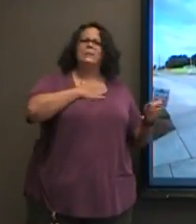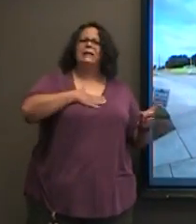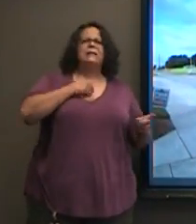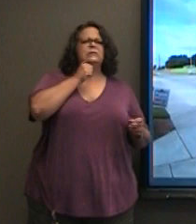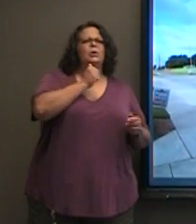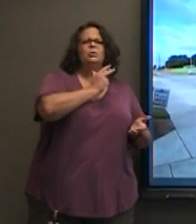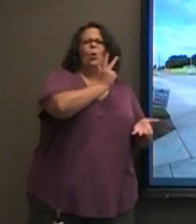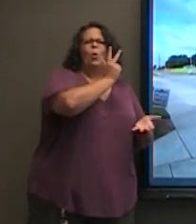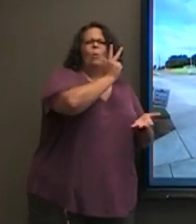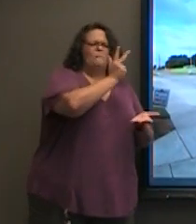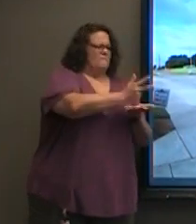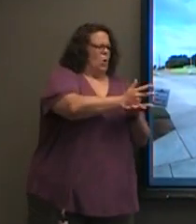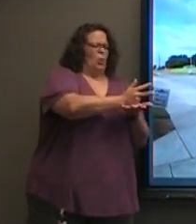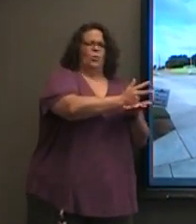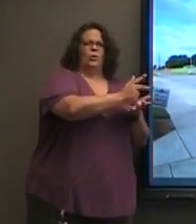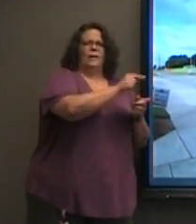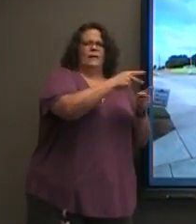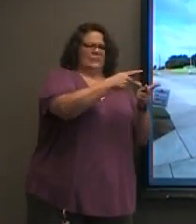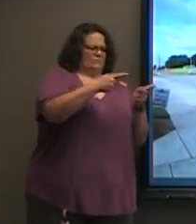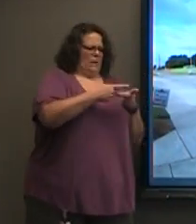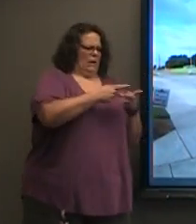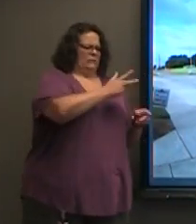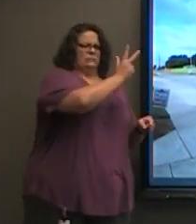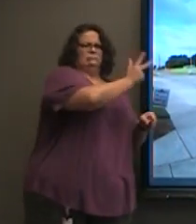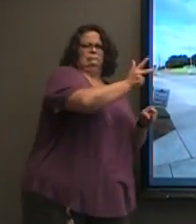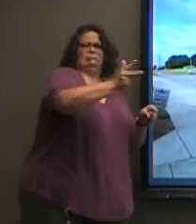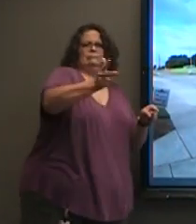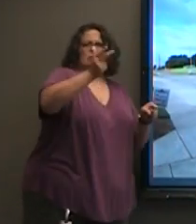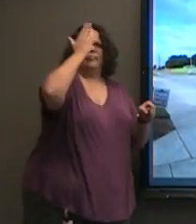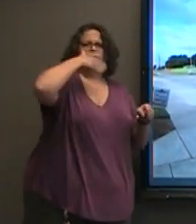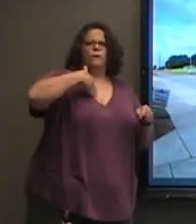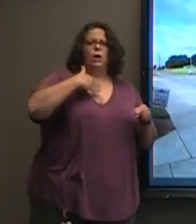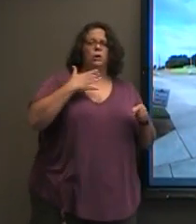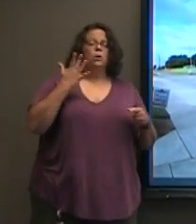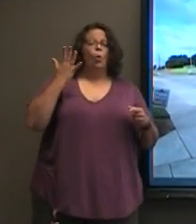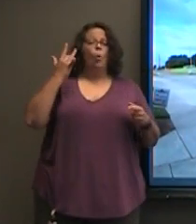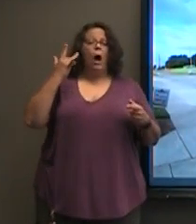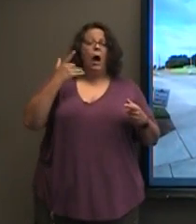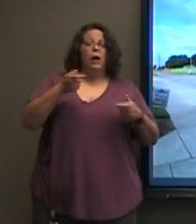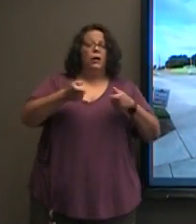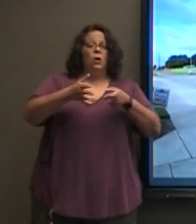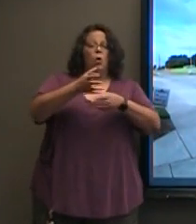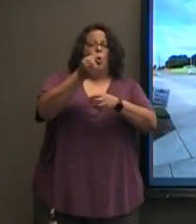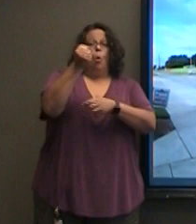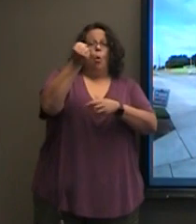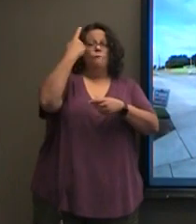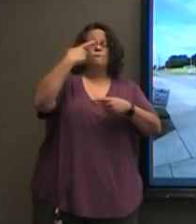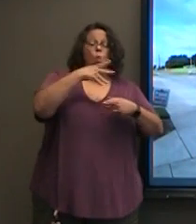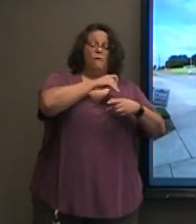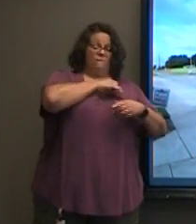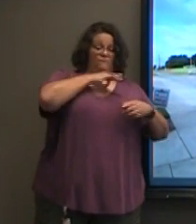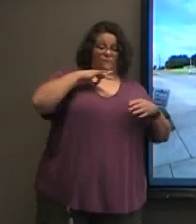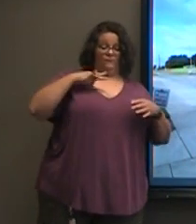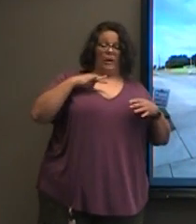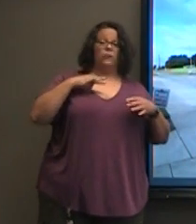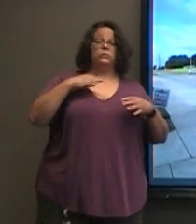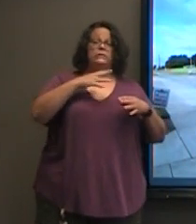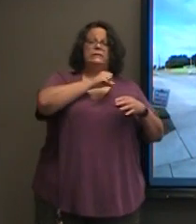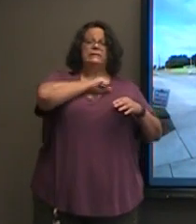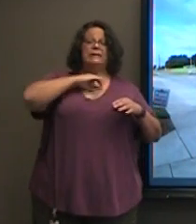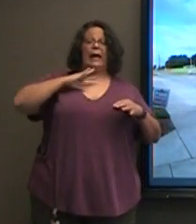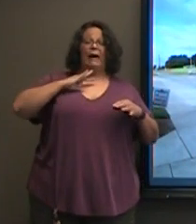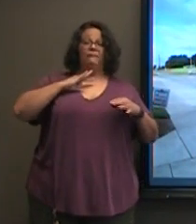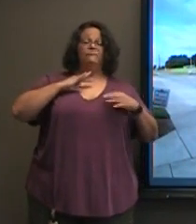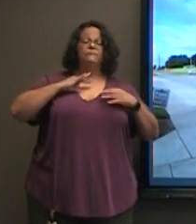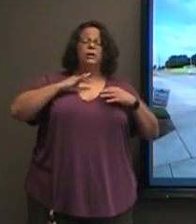park in these parking spots up front. These are reserved for faculty and staff and our substitutes. So it would help if you really wouldn't get here until